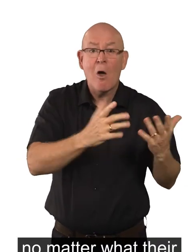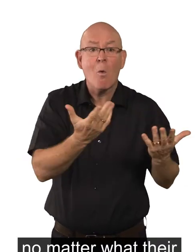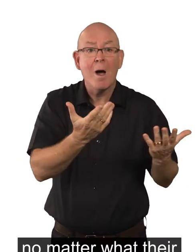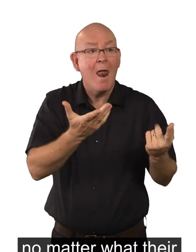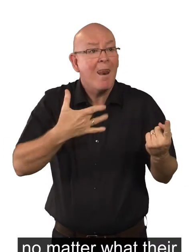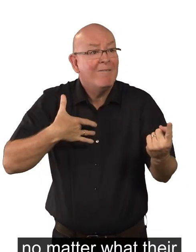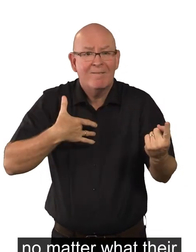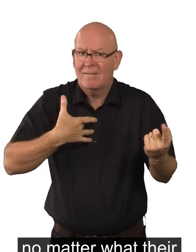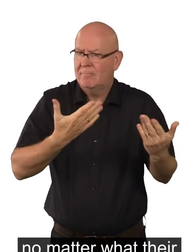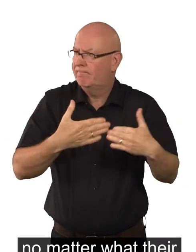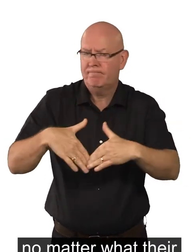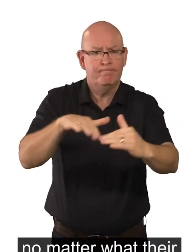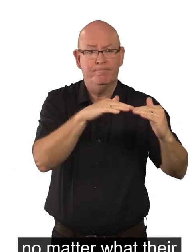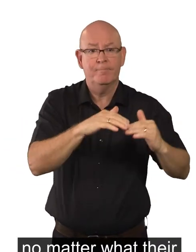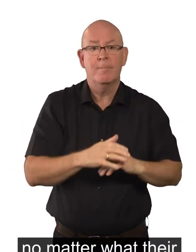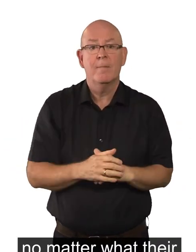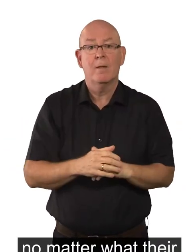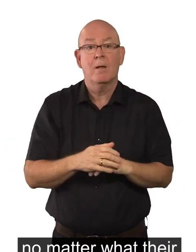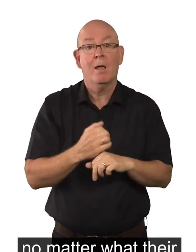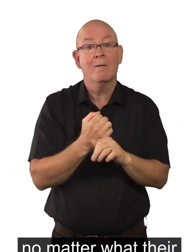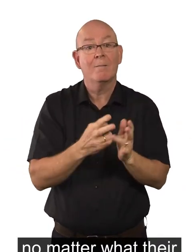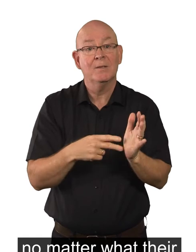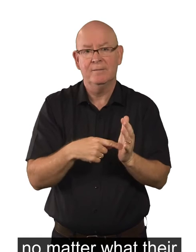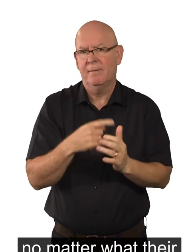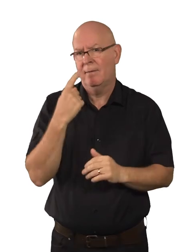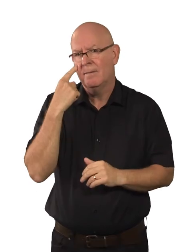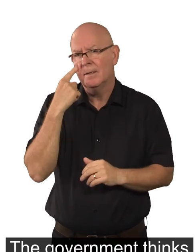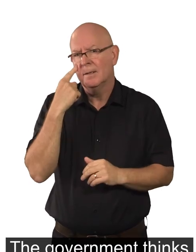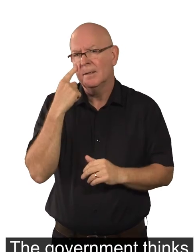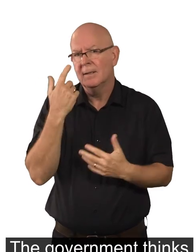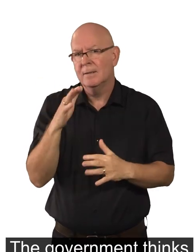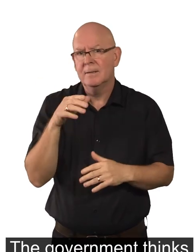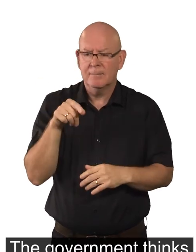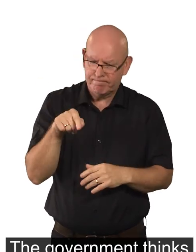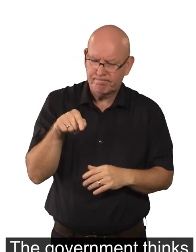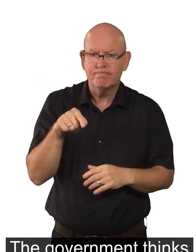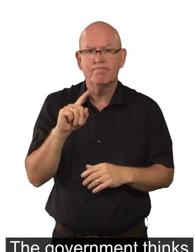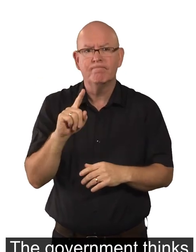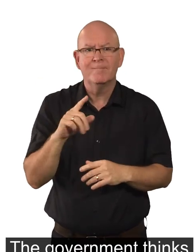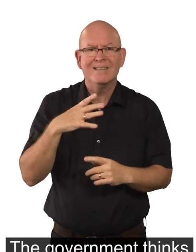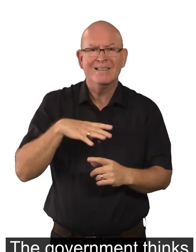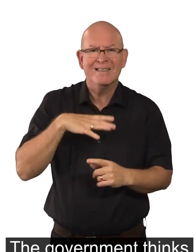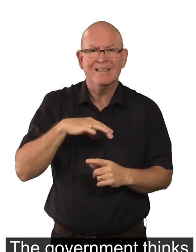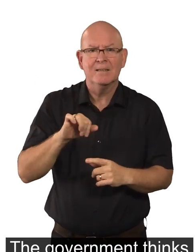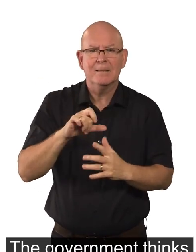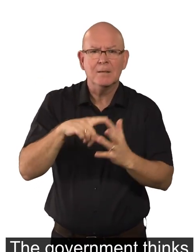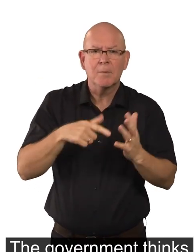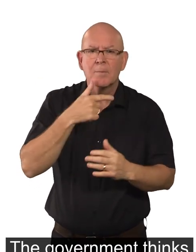what their disability is or where they live. The government thinks about the needs of disabled people